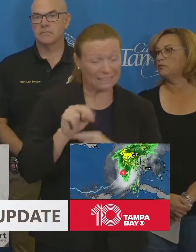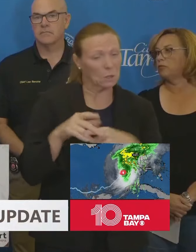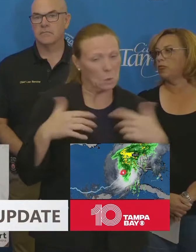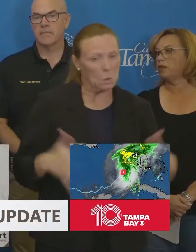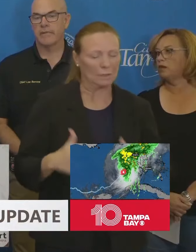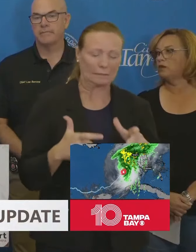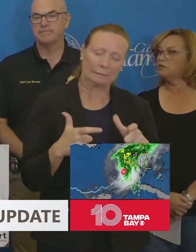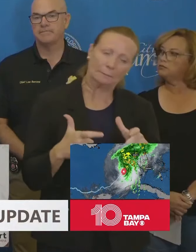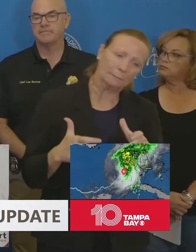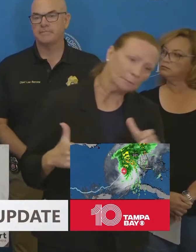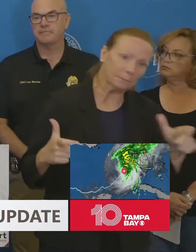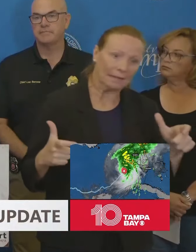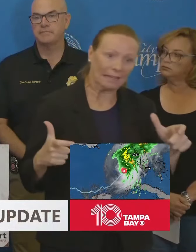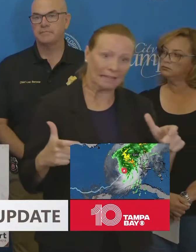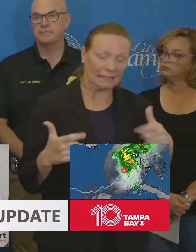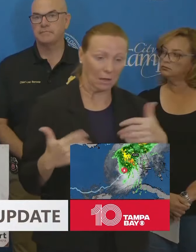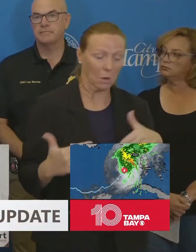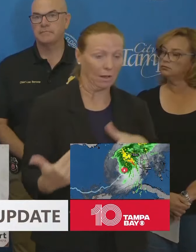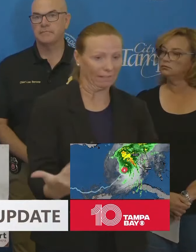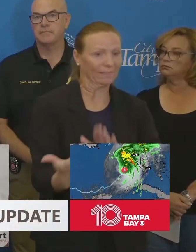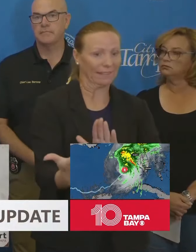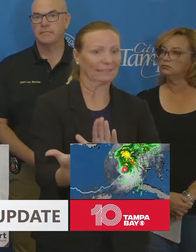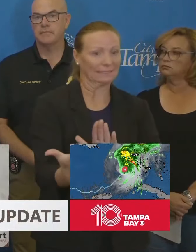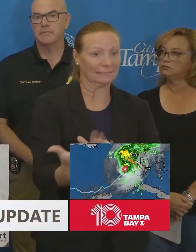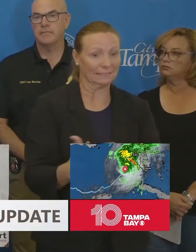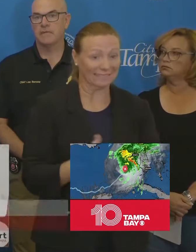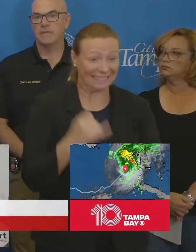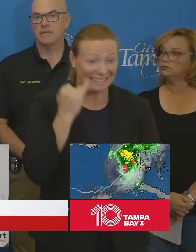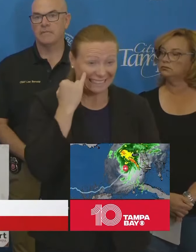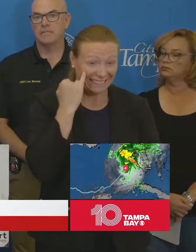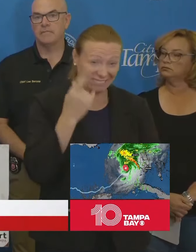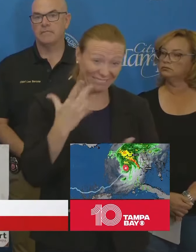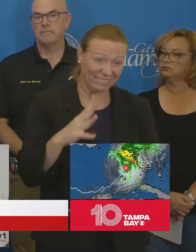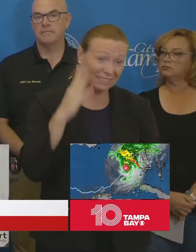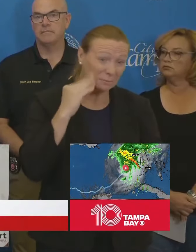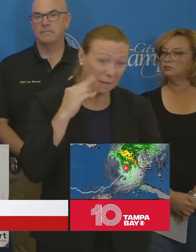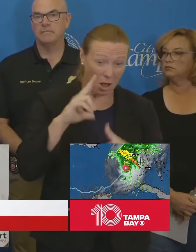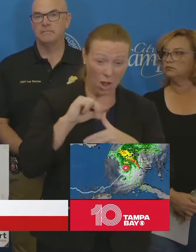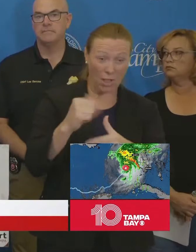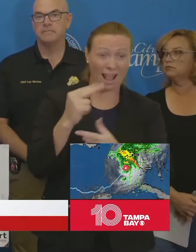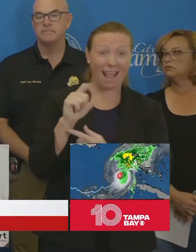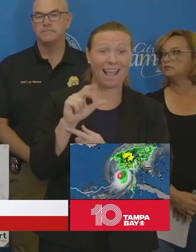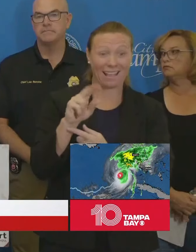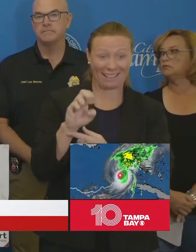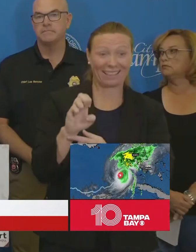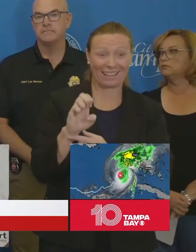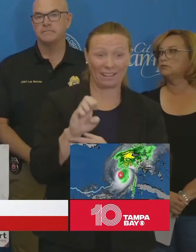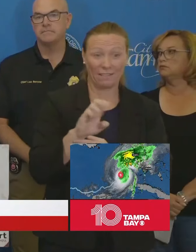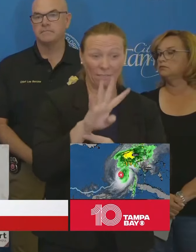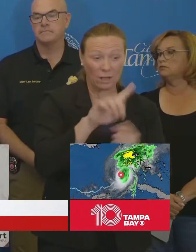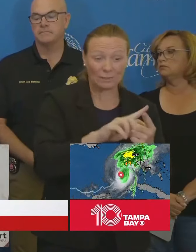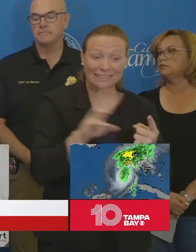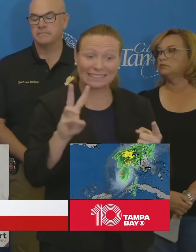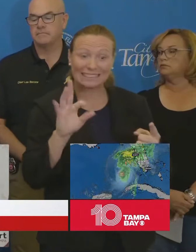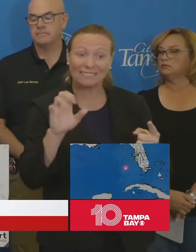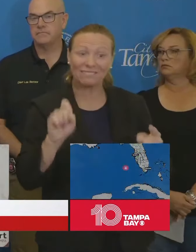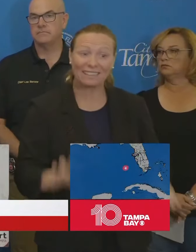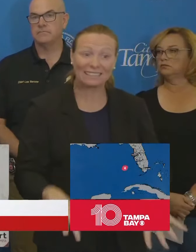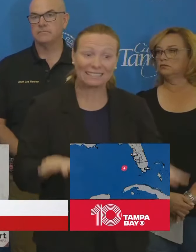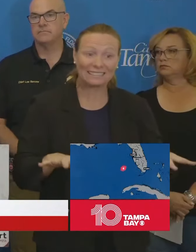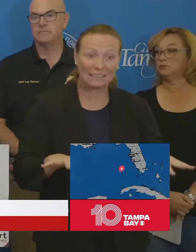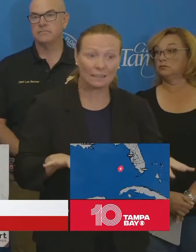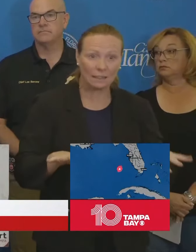Any of you who went through Hurricane Helene, that was four to six feet, and that was more devastation than I've seen in my life.